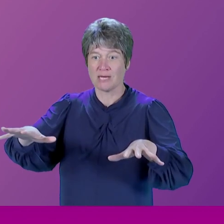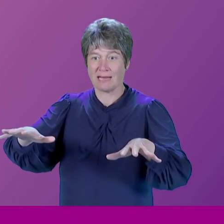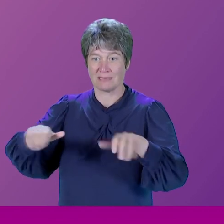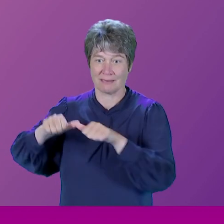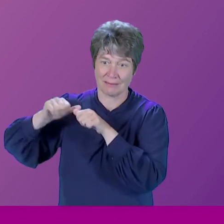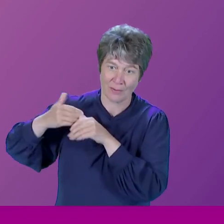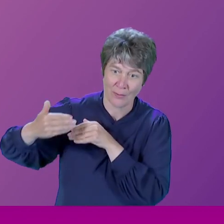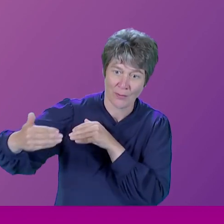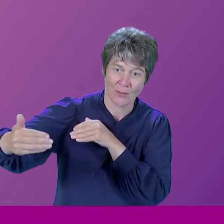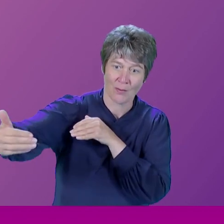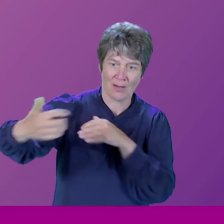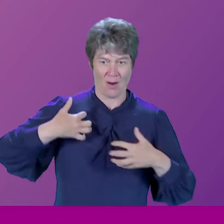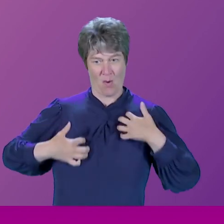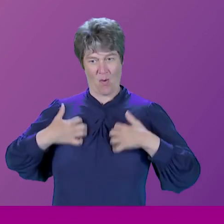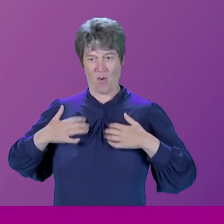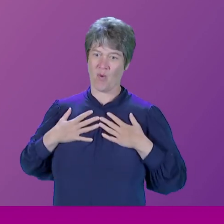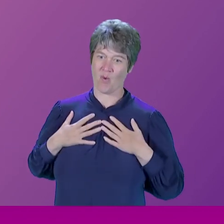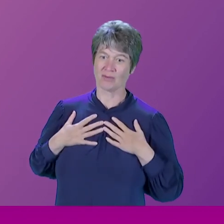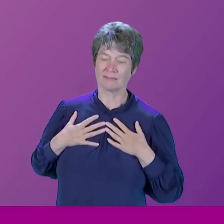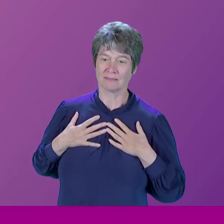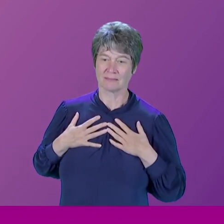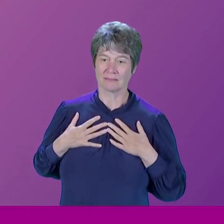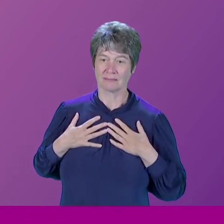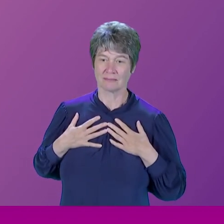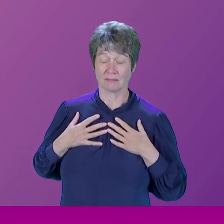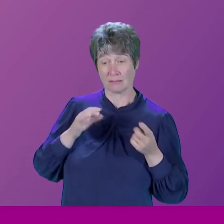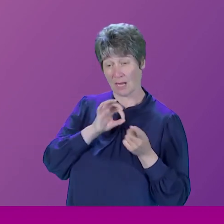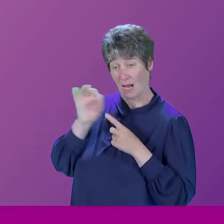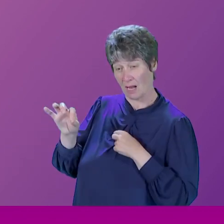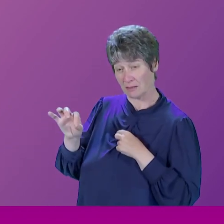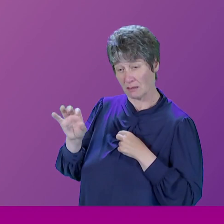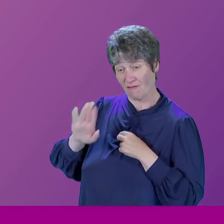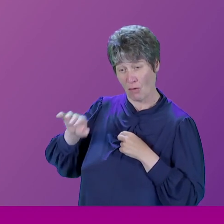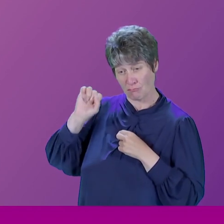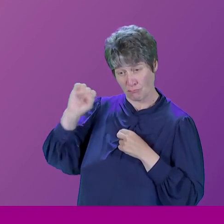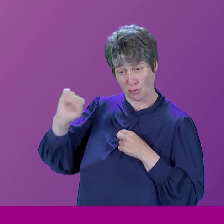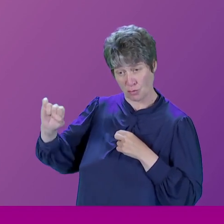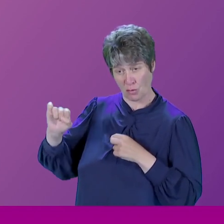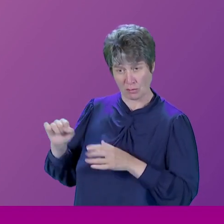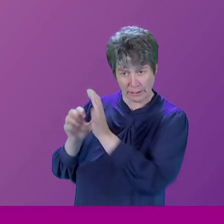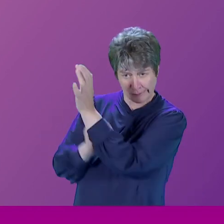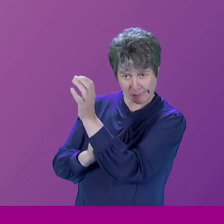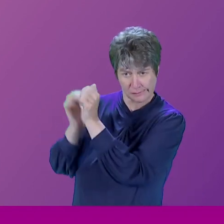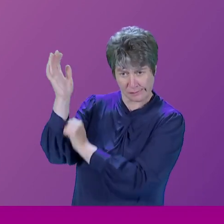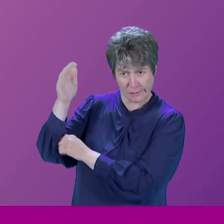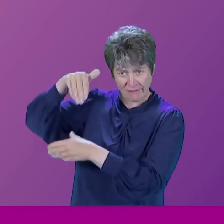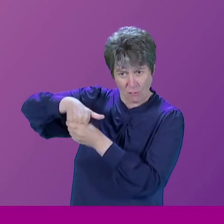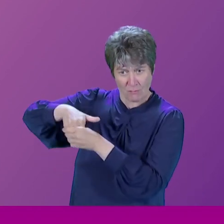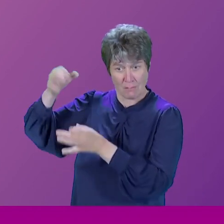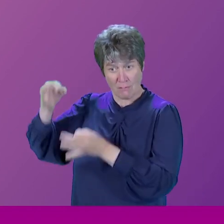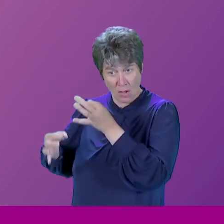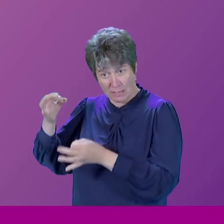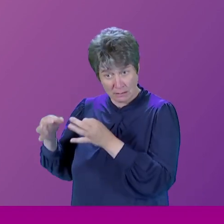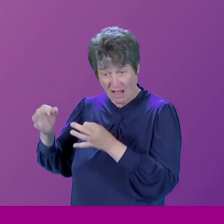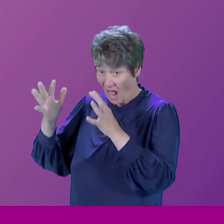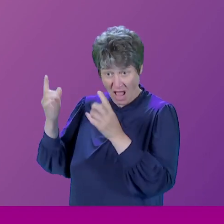Is there anything from your time in frontline politics that you still actively miss? Any particular issue? No.